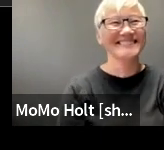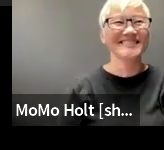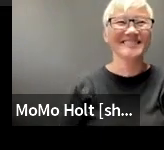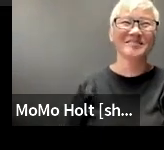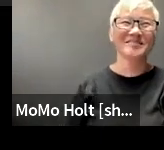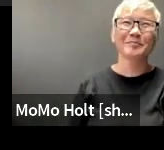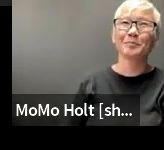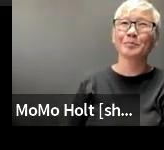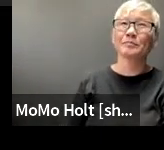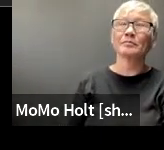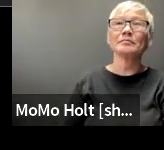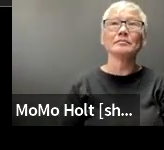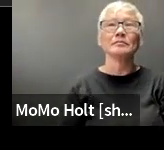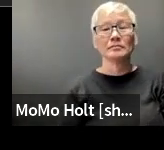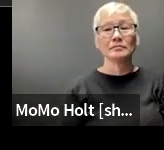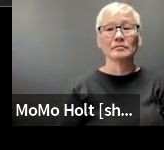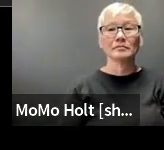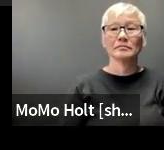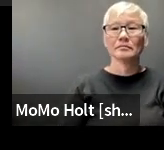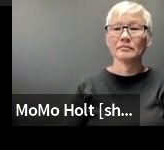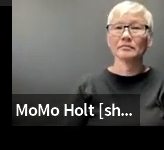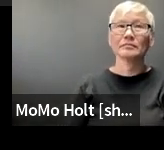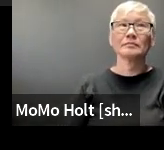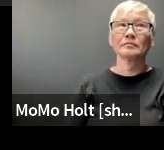So what is UX and UI?